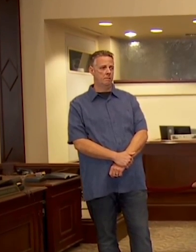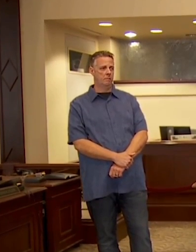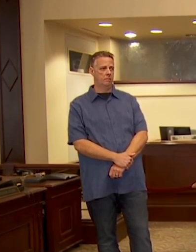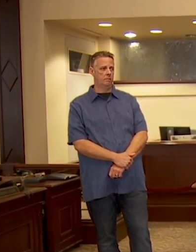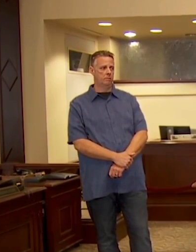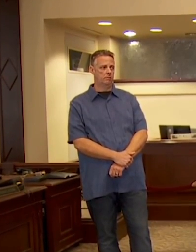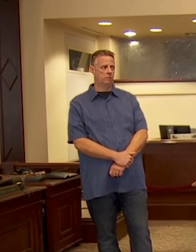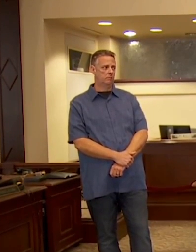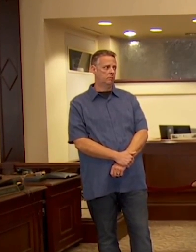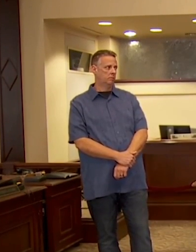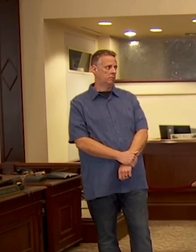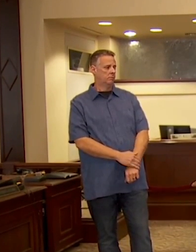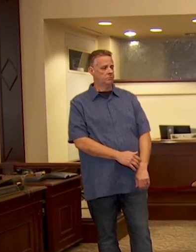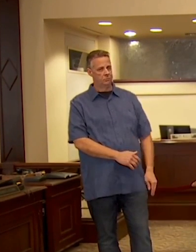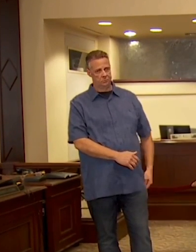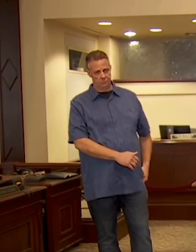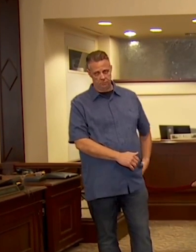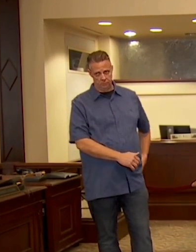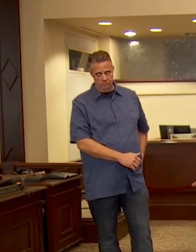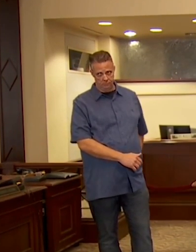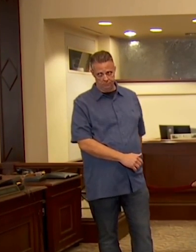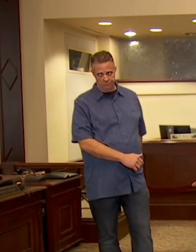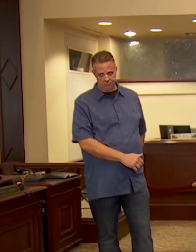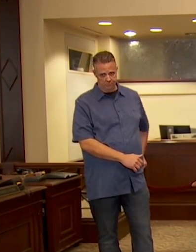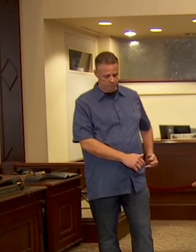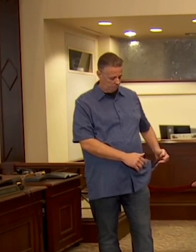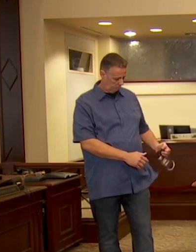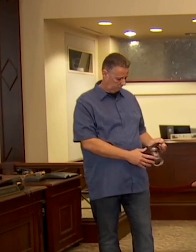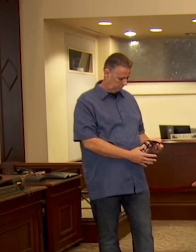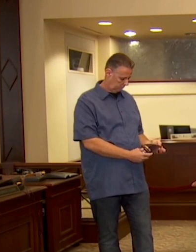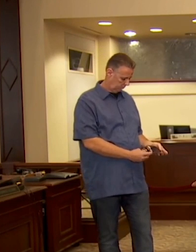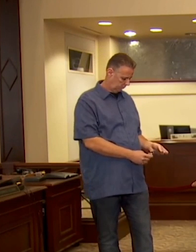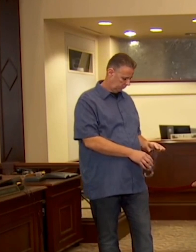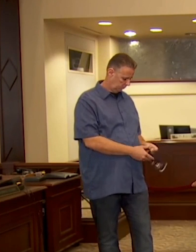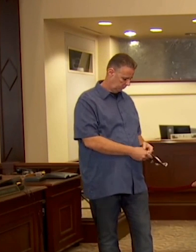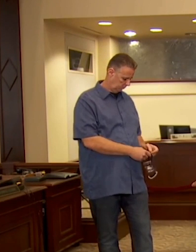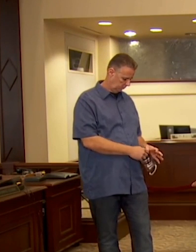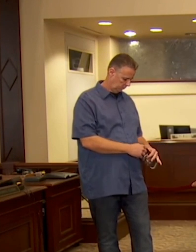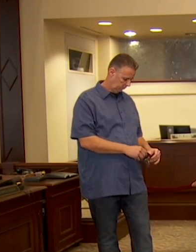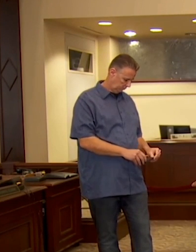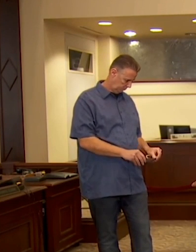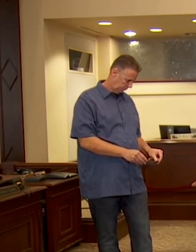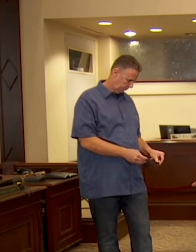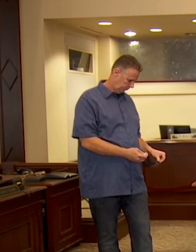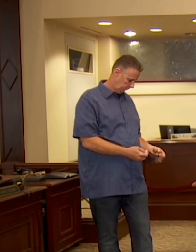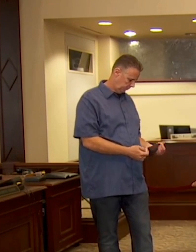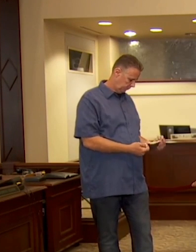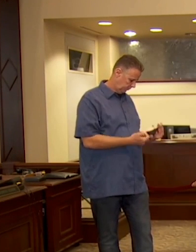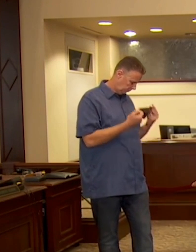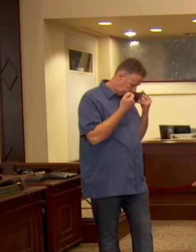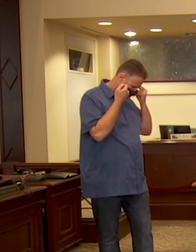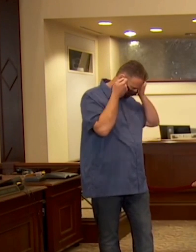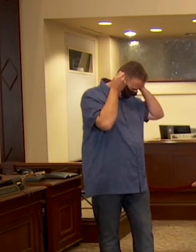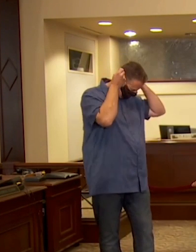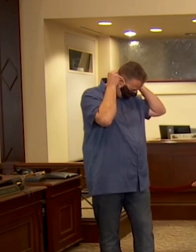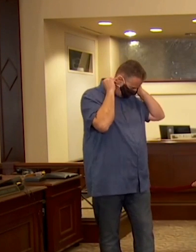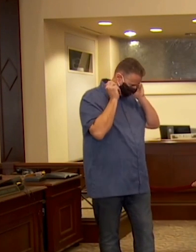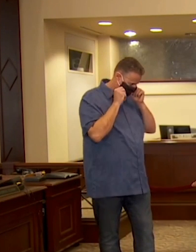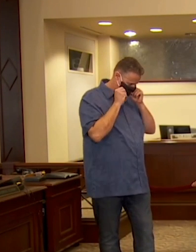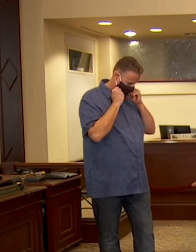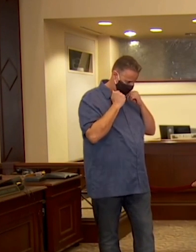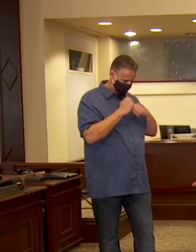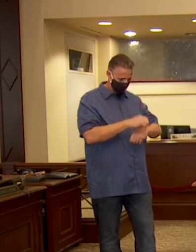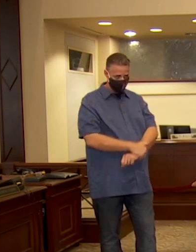variations of that claim, but they're all lies. It's a long, debunked dead horse. But again, he won't get fact-checked on it by anybody but